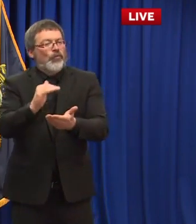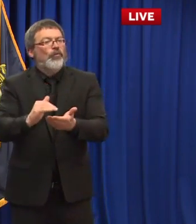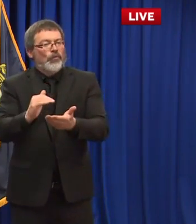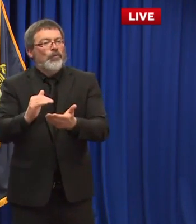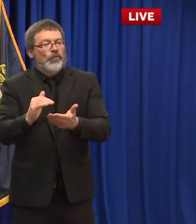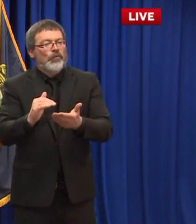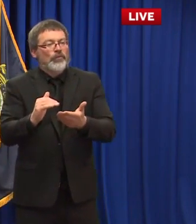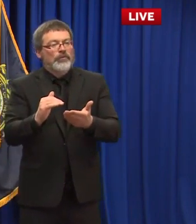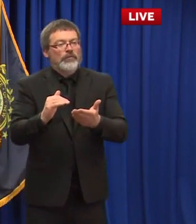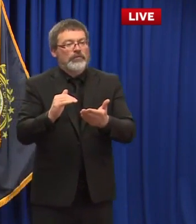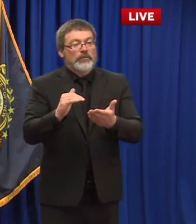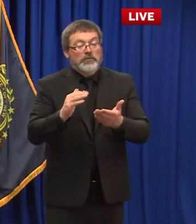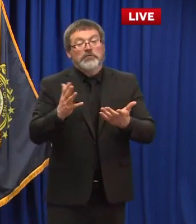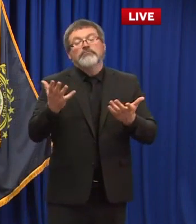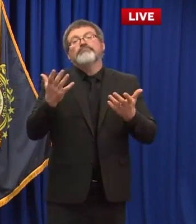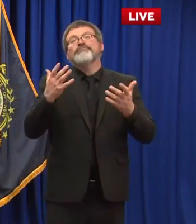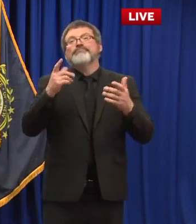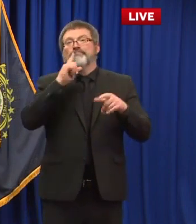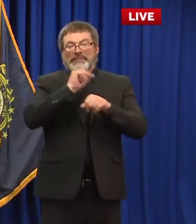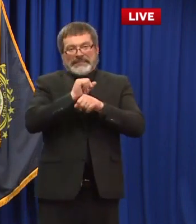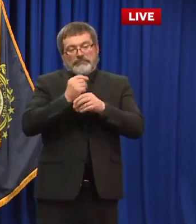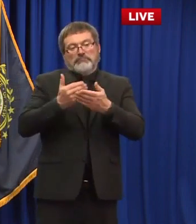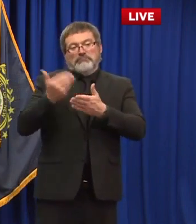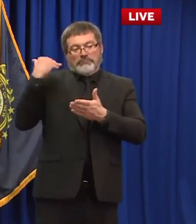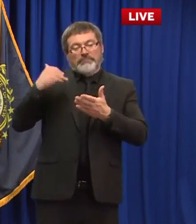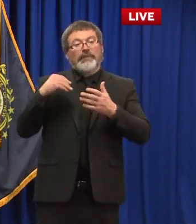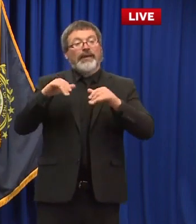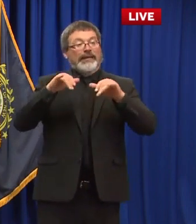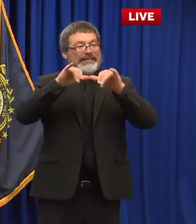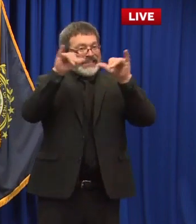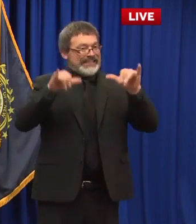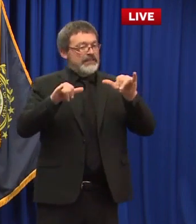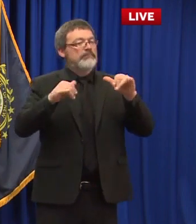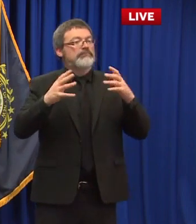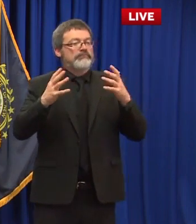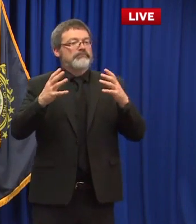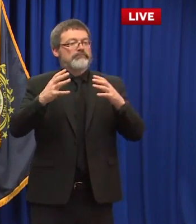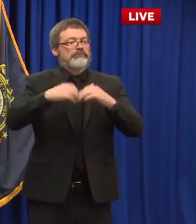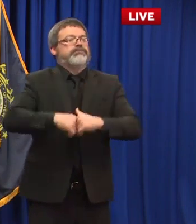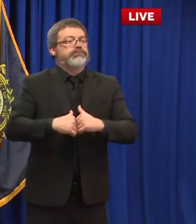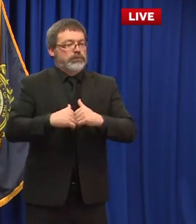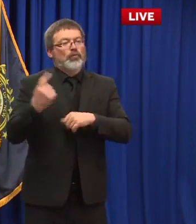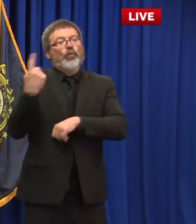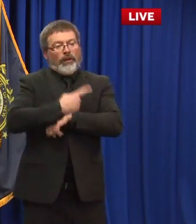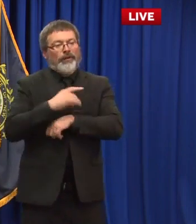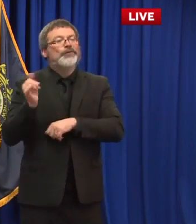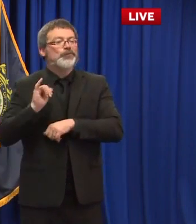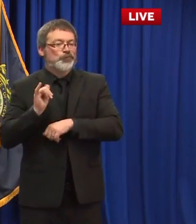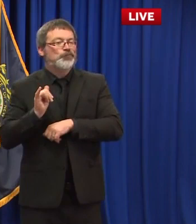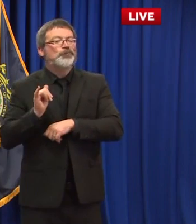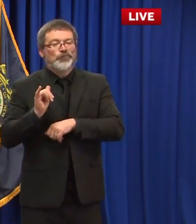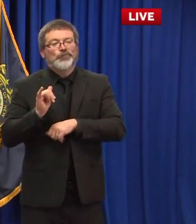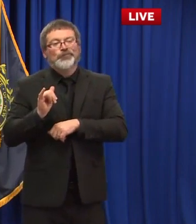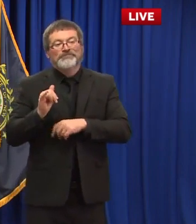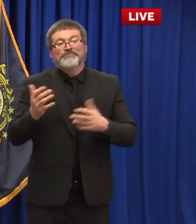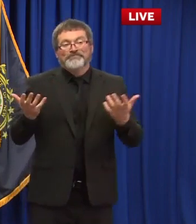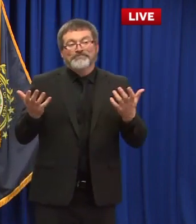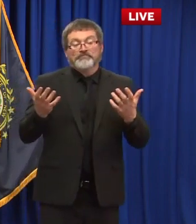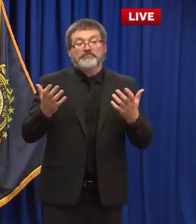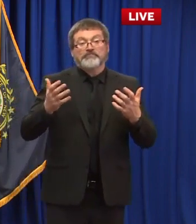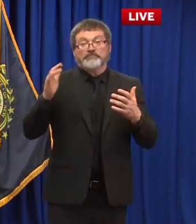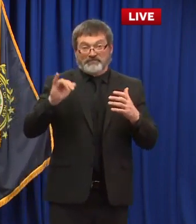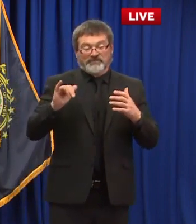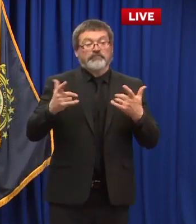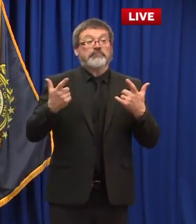the numbers down we get a backlog in our tests because we unexpectedly get a whole bunch in so we spend more time doing data